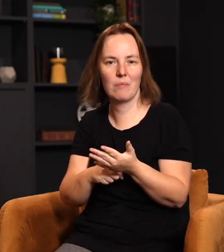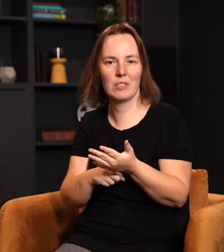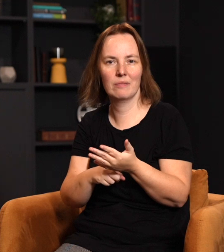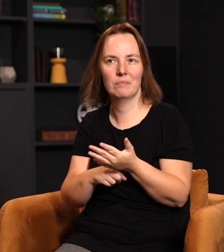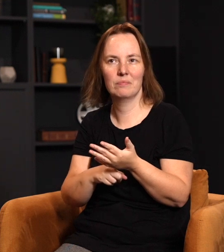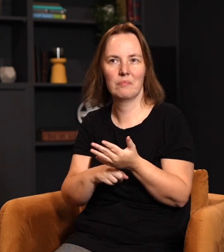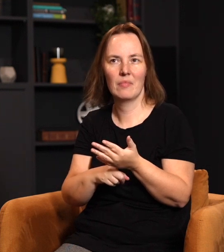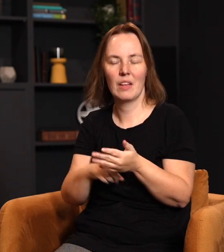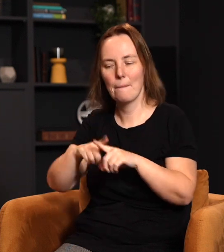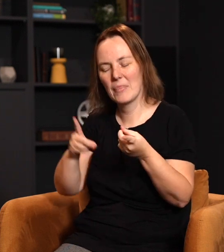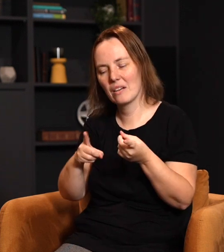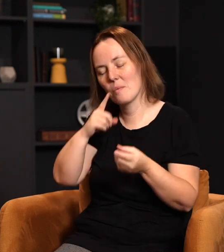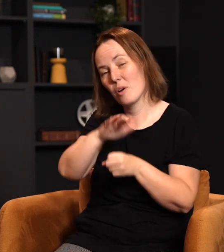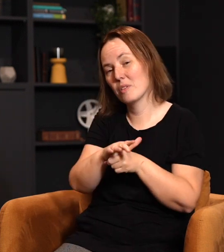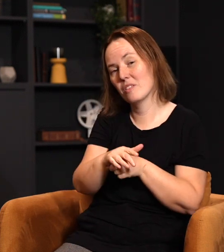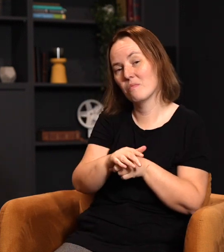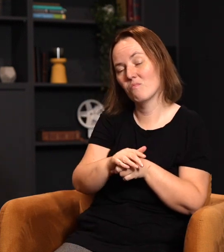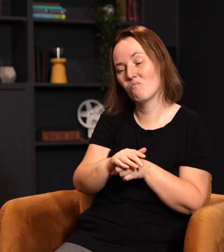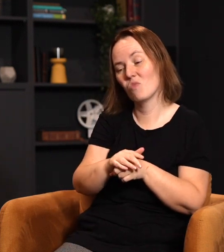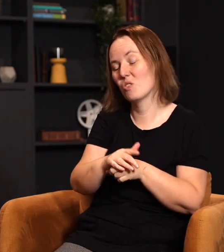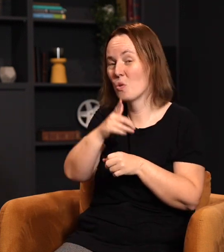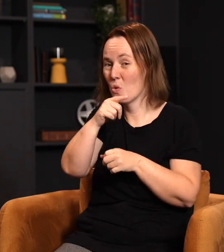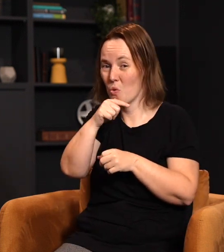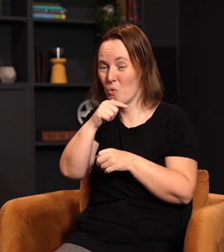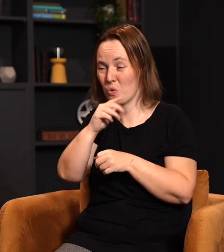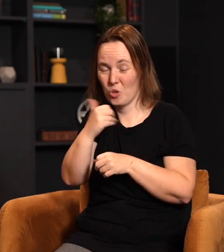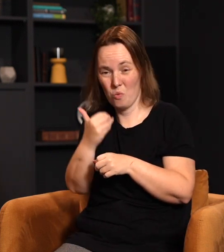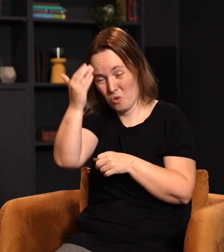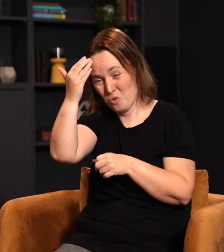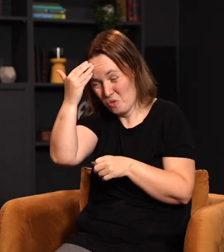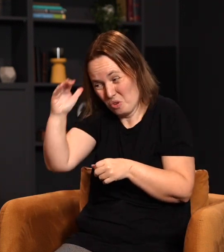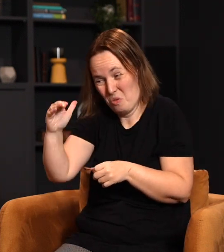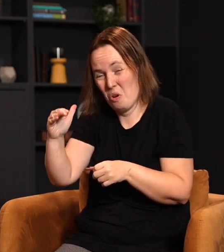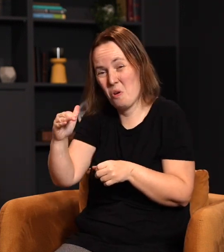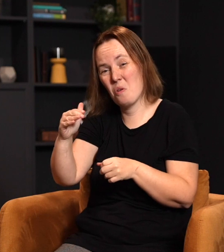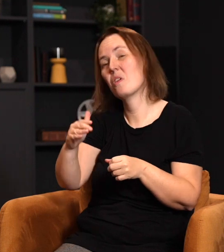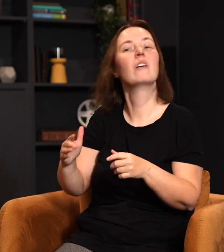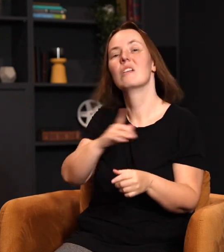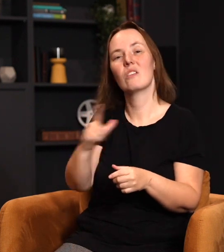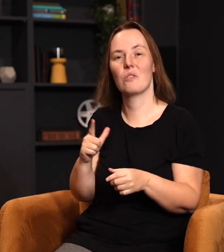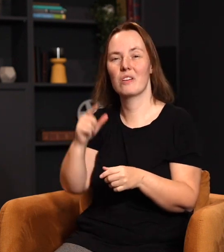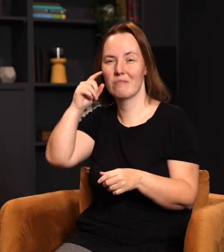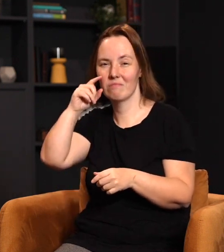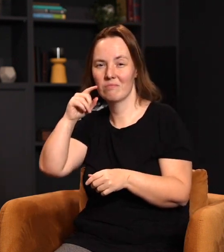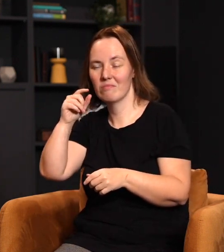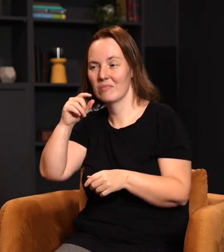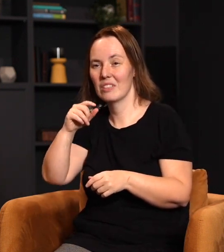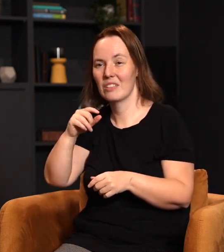or we may grow accustomed to it, but I promise you, those who don't know the Lord, they see that light. Now, some folks don't like light, you because you like